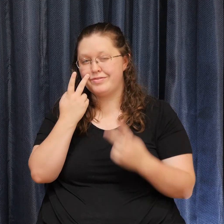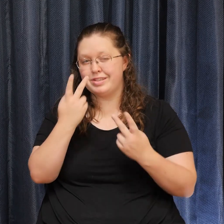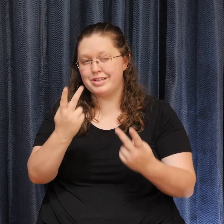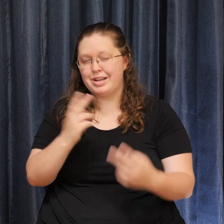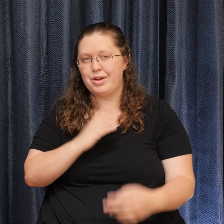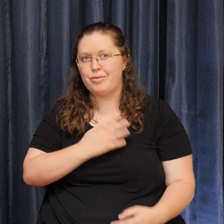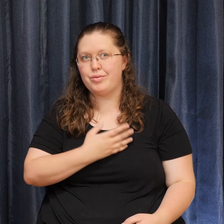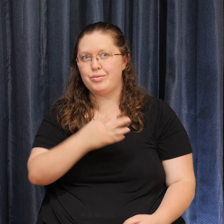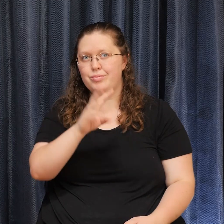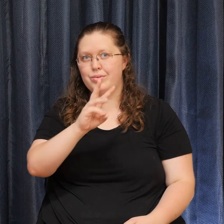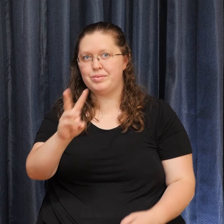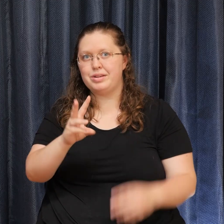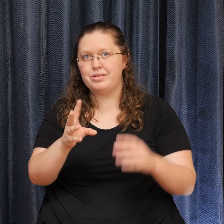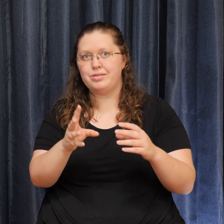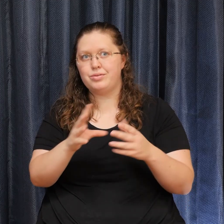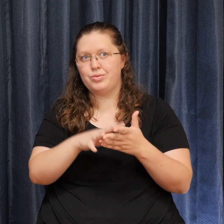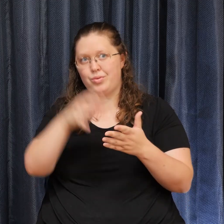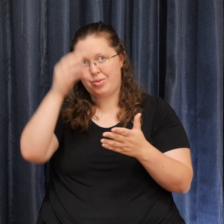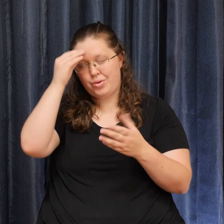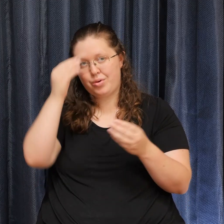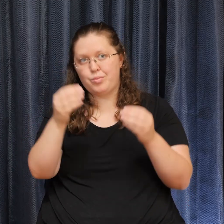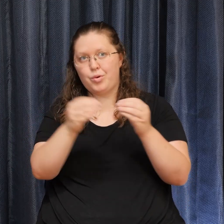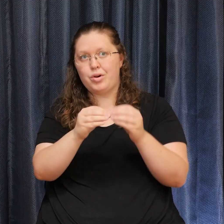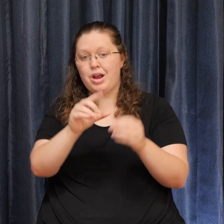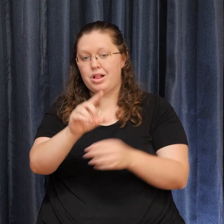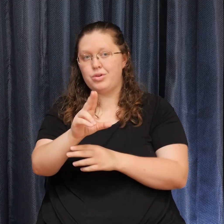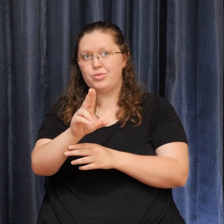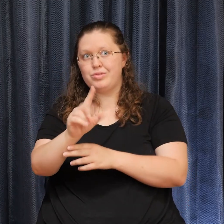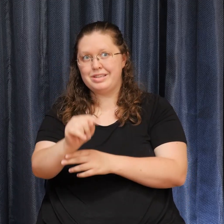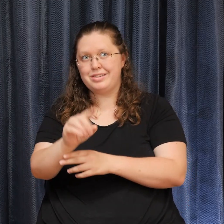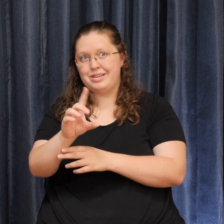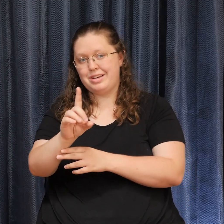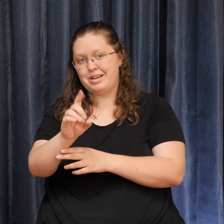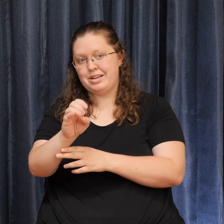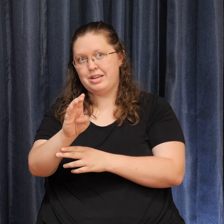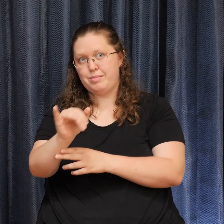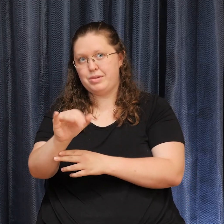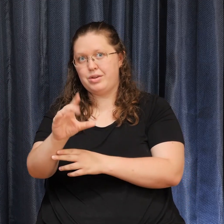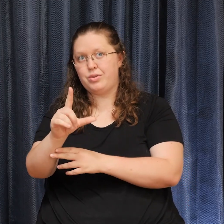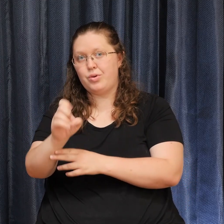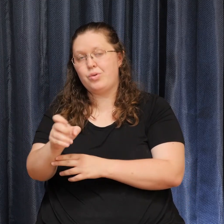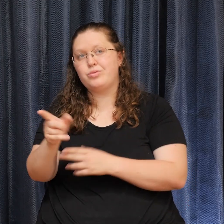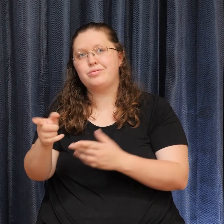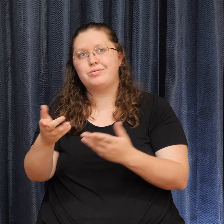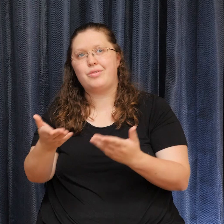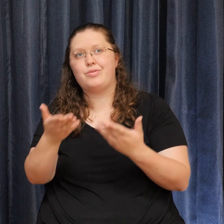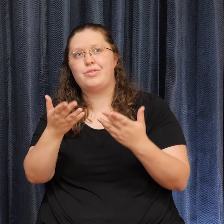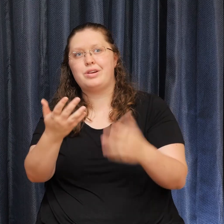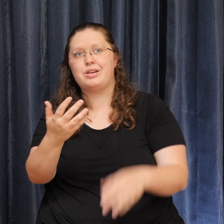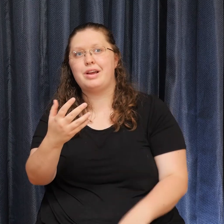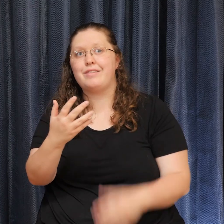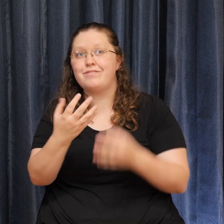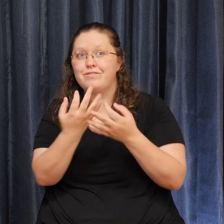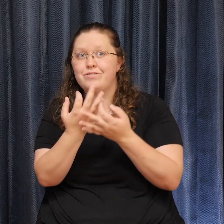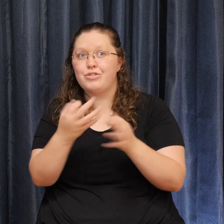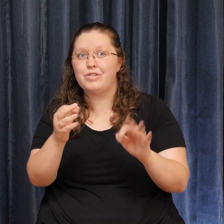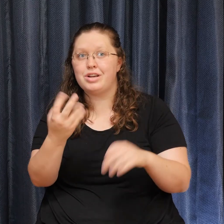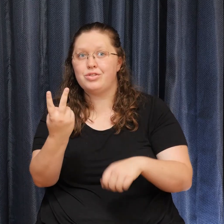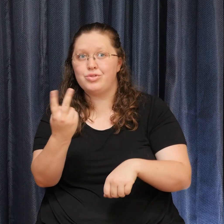Licensed Unity teacher Debbie Cole is offering a free two-night class on navigating change. From 7